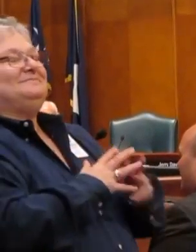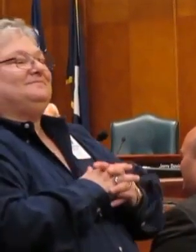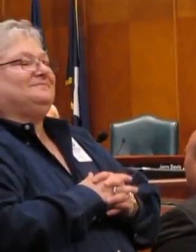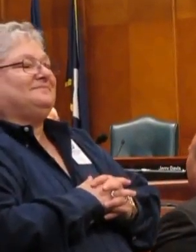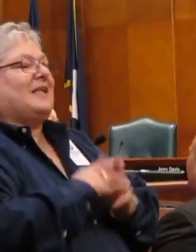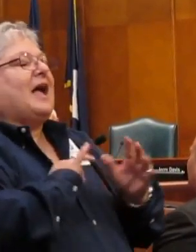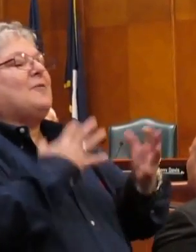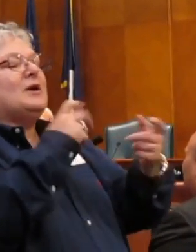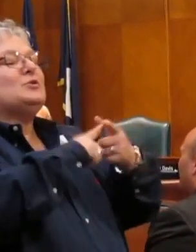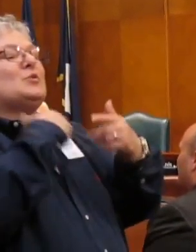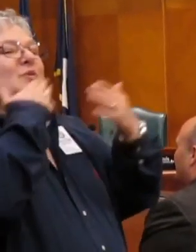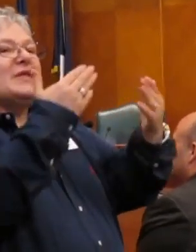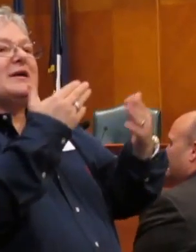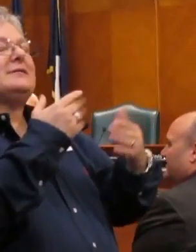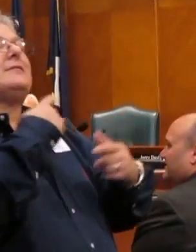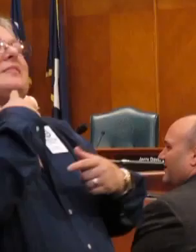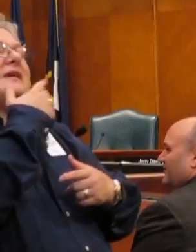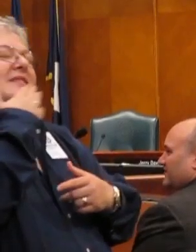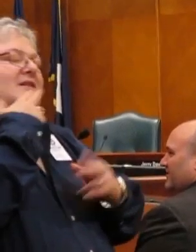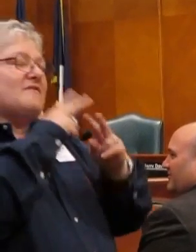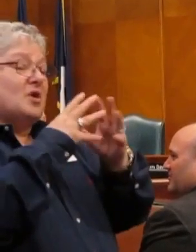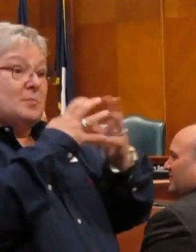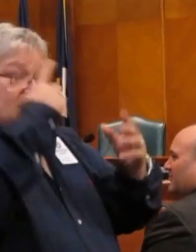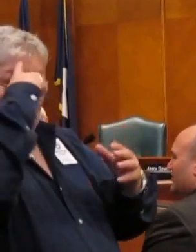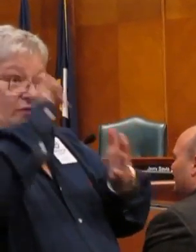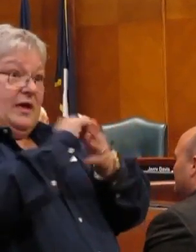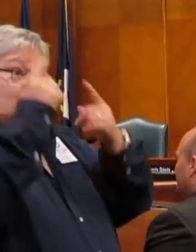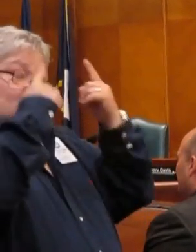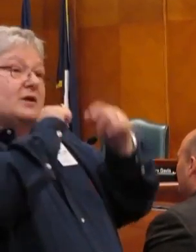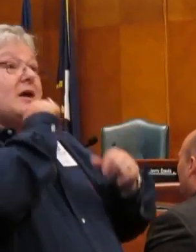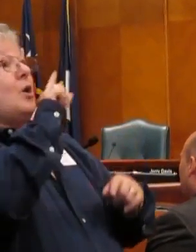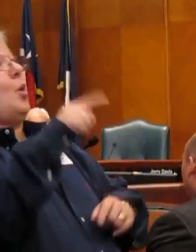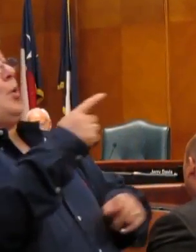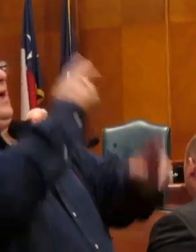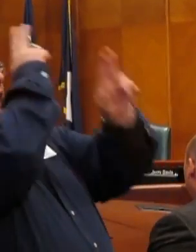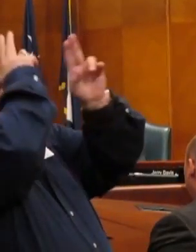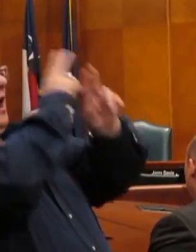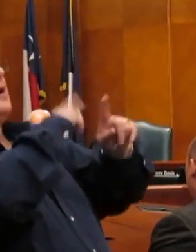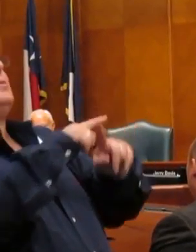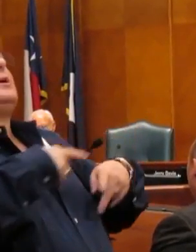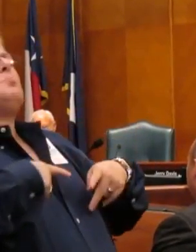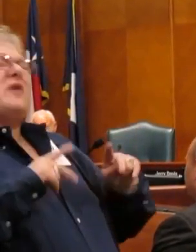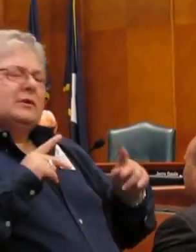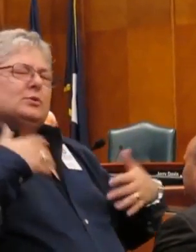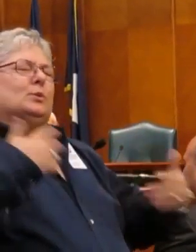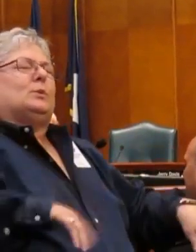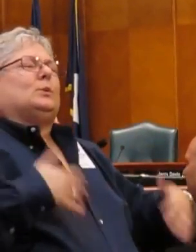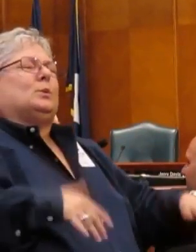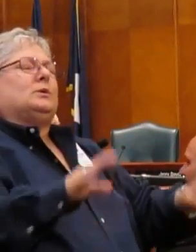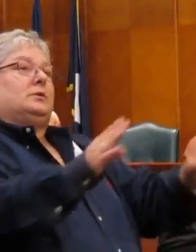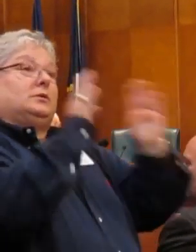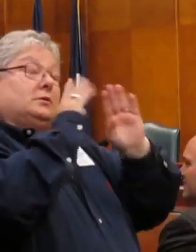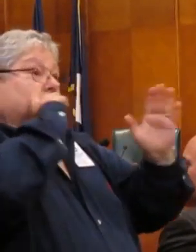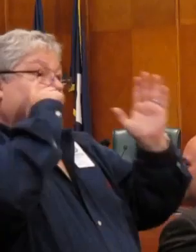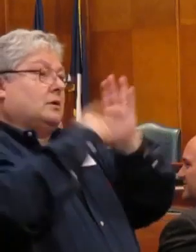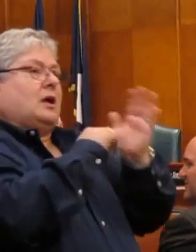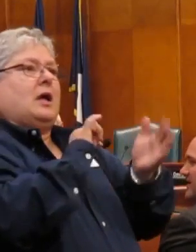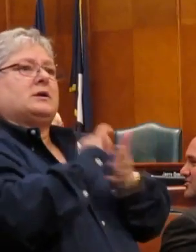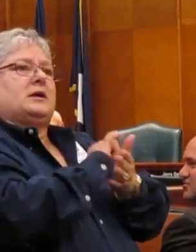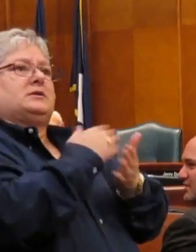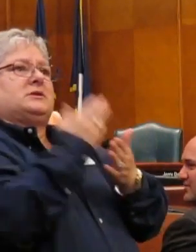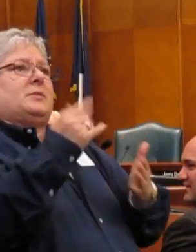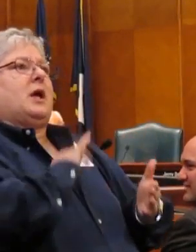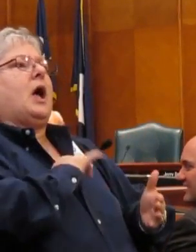I just want to thank you very much for considering this. It's not only an honor, but a privilege to even be recognized for something that I find to be